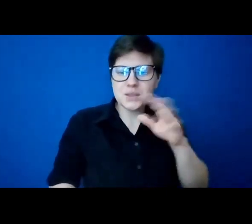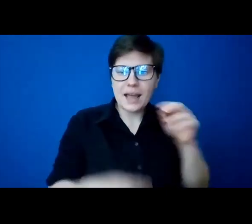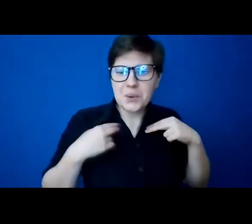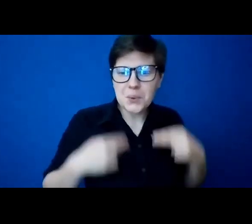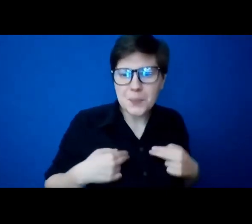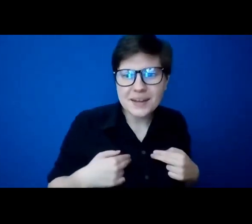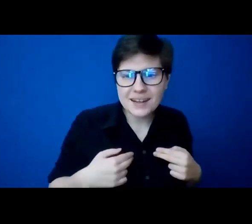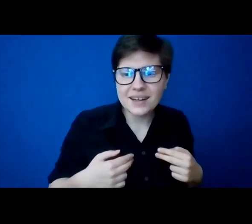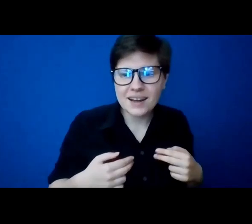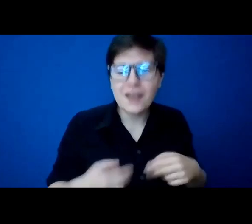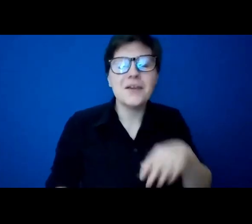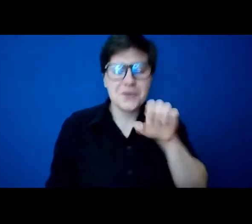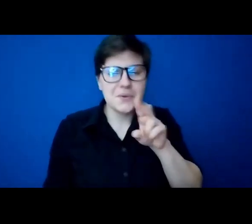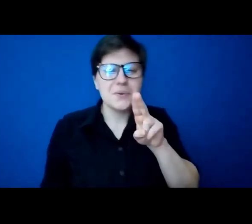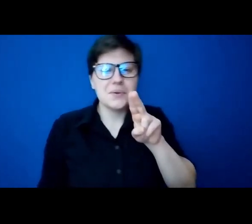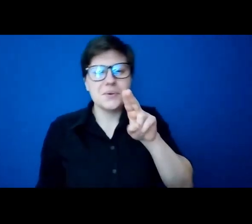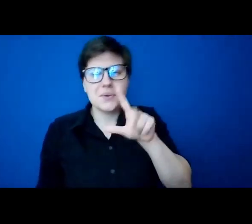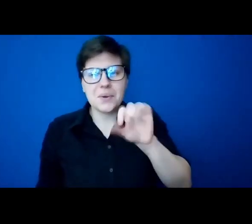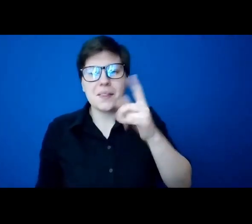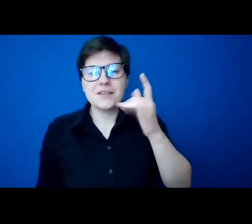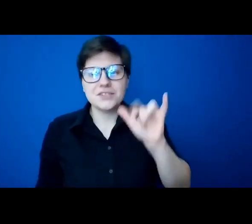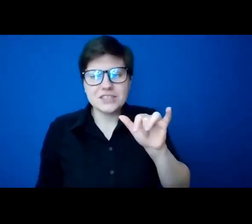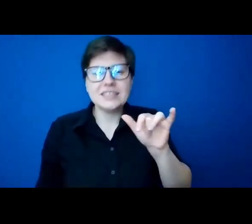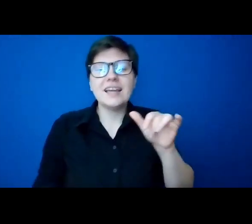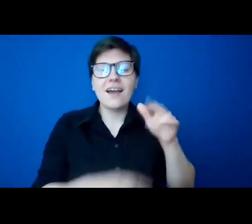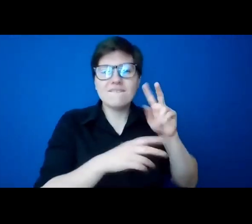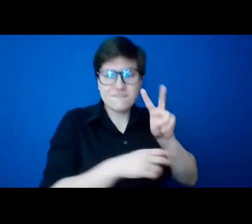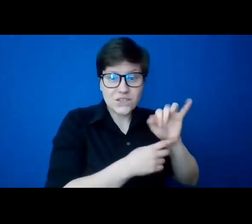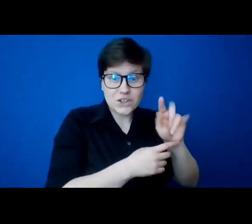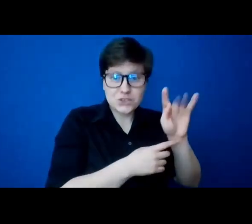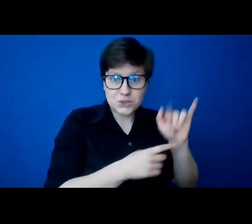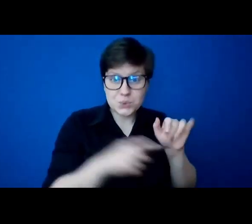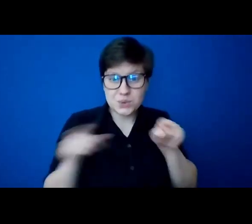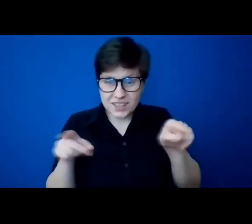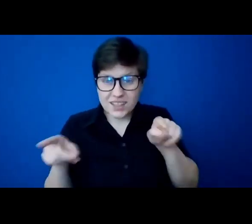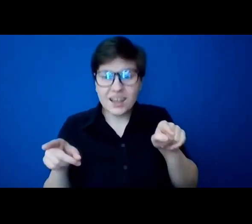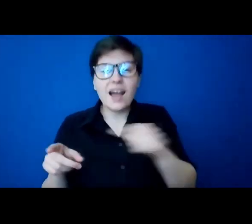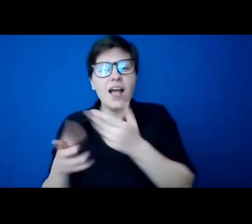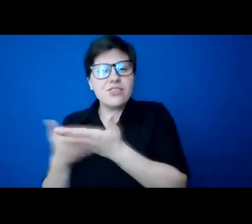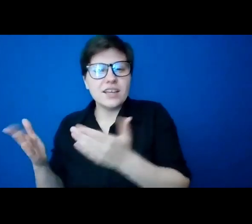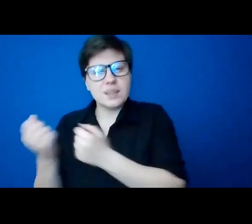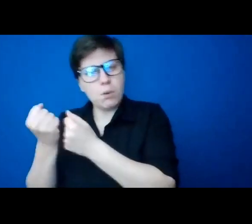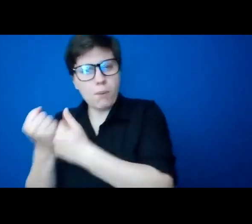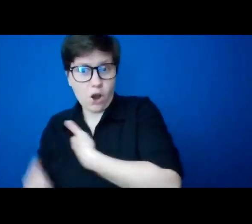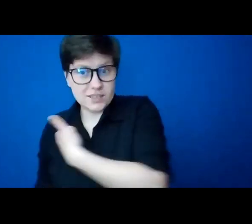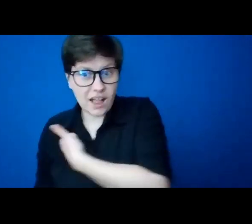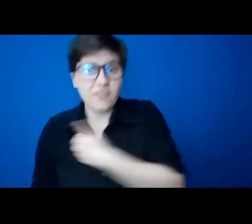Character, has kind of made them somewhat known. Resume virtues, things that kind of promote ourselves.